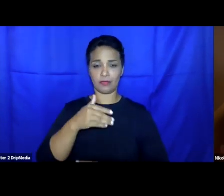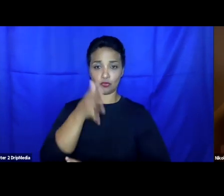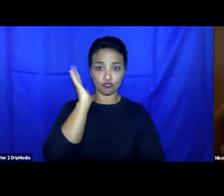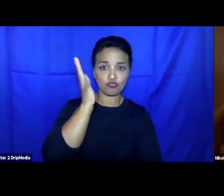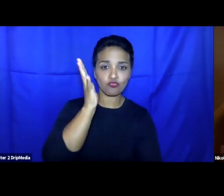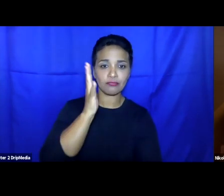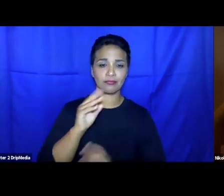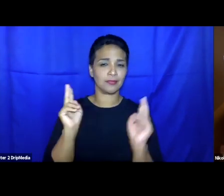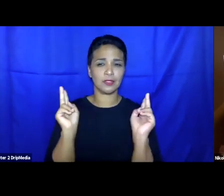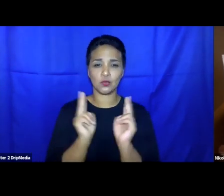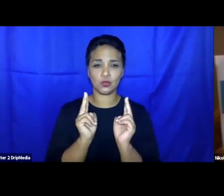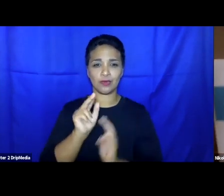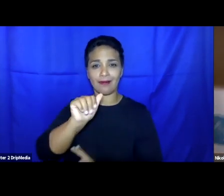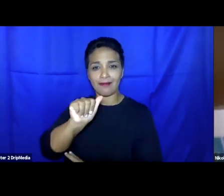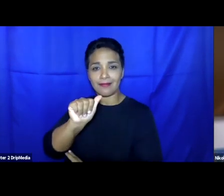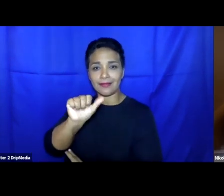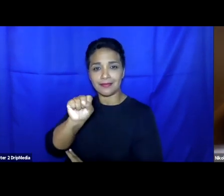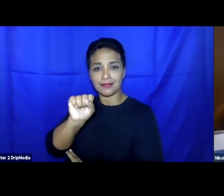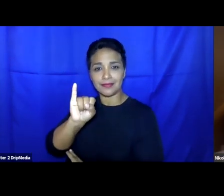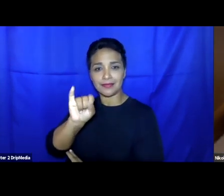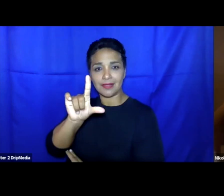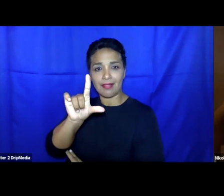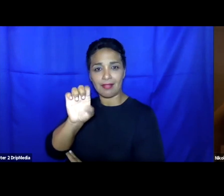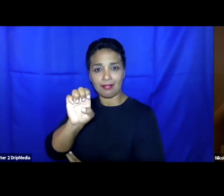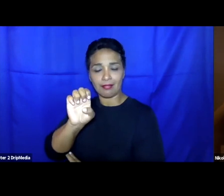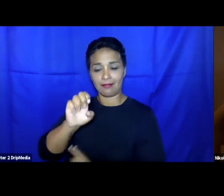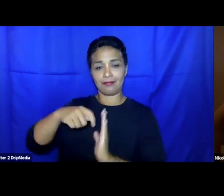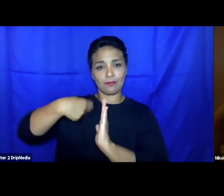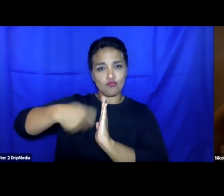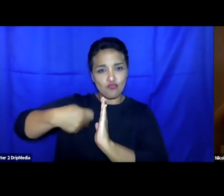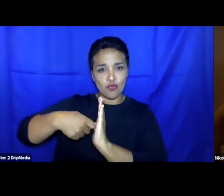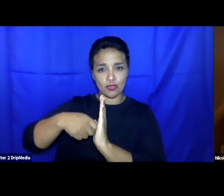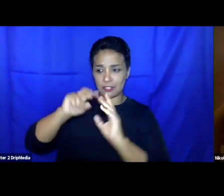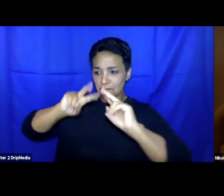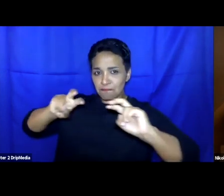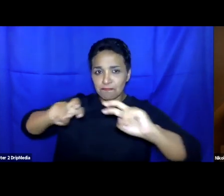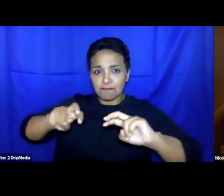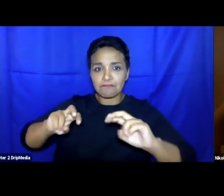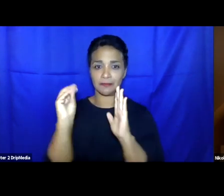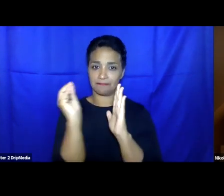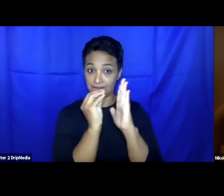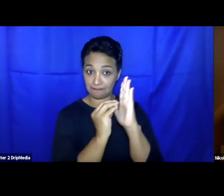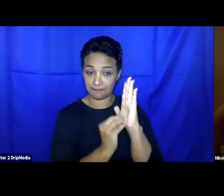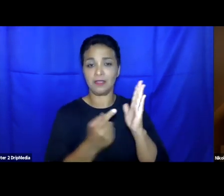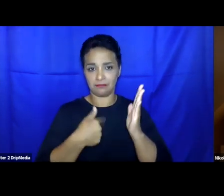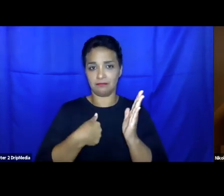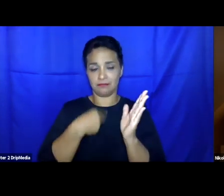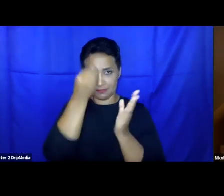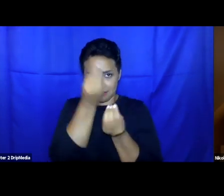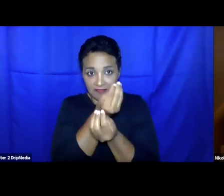readout of this forthcoming publication, which examines EU arrangements with